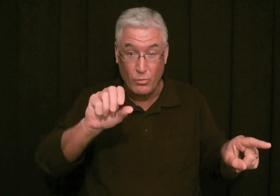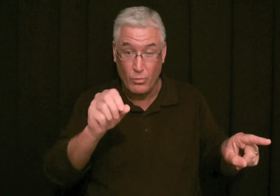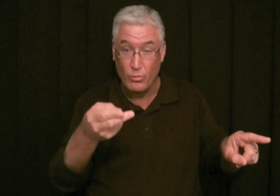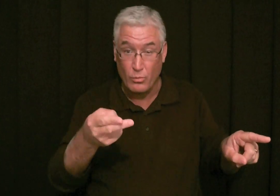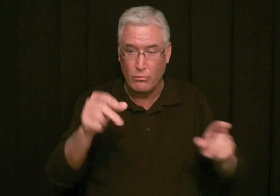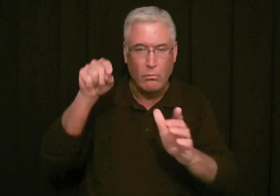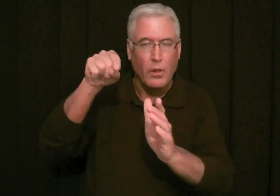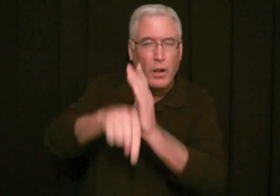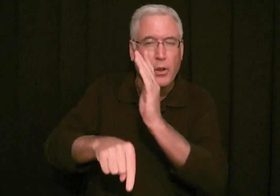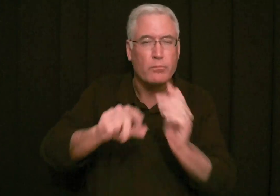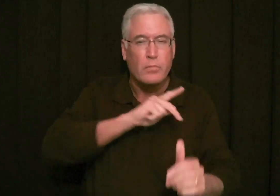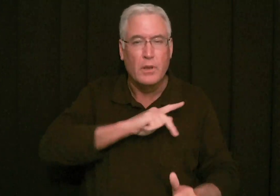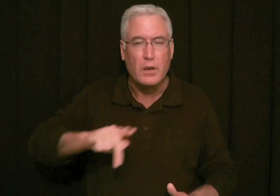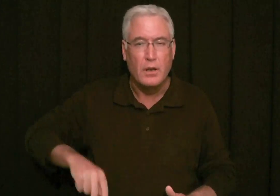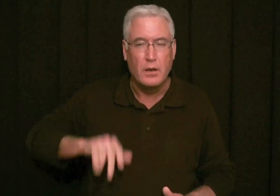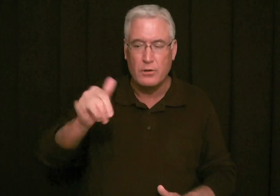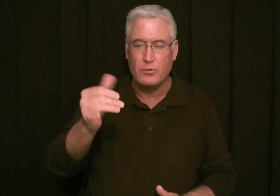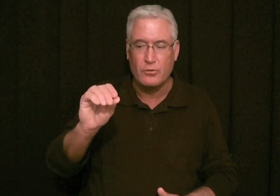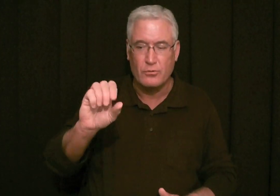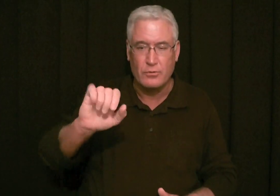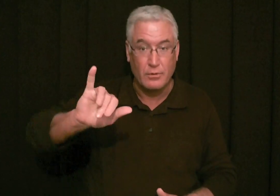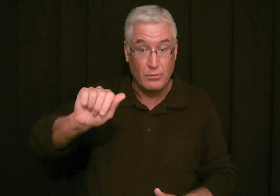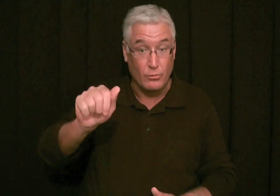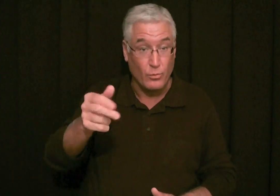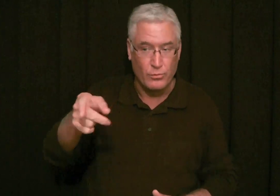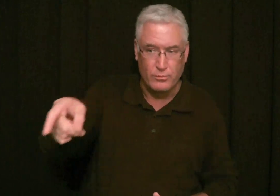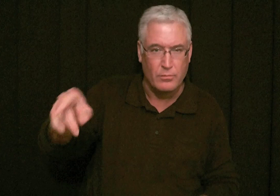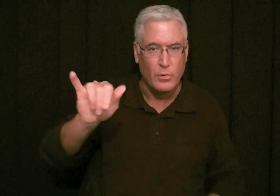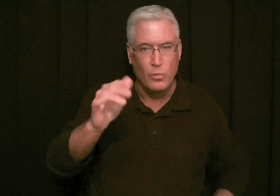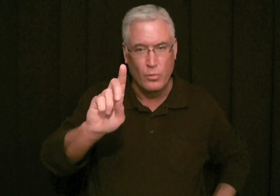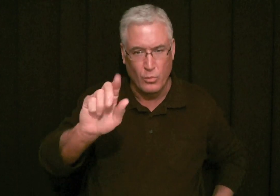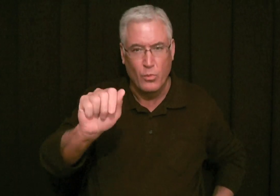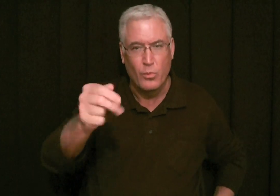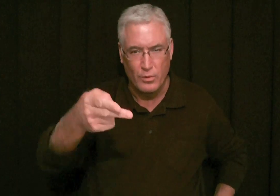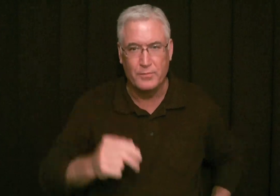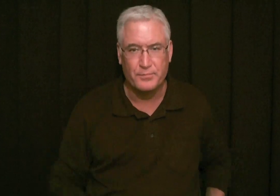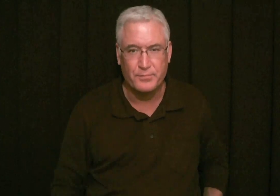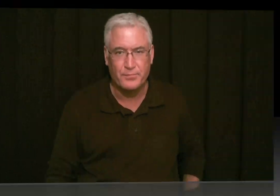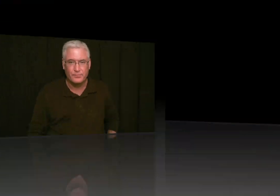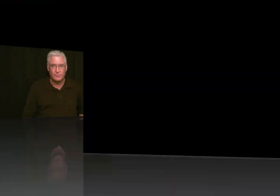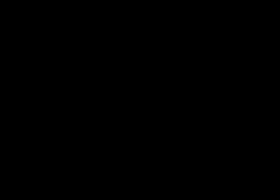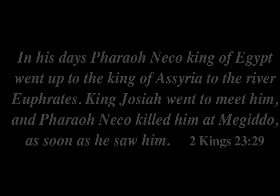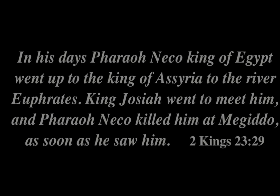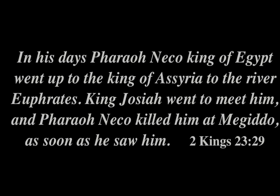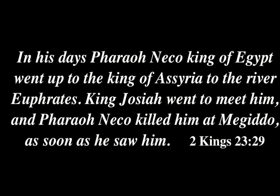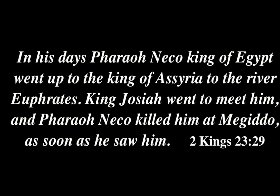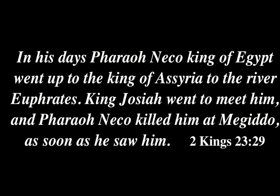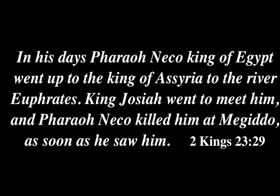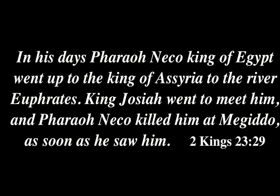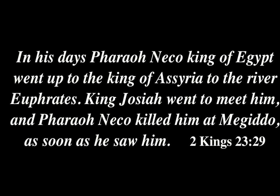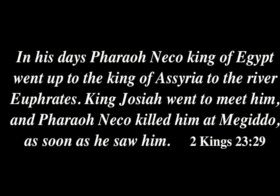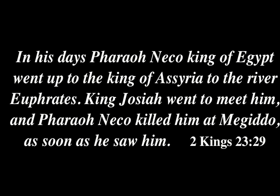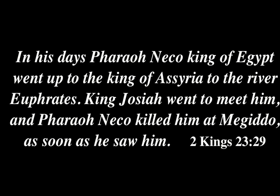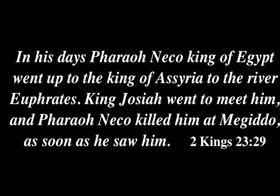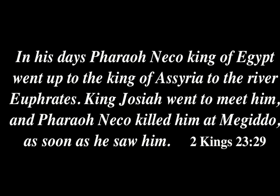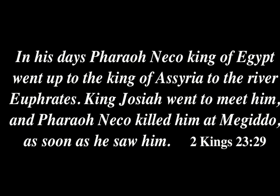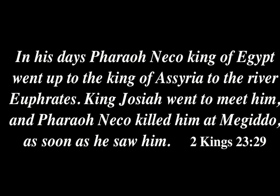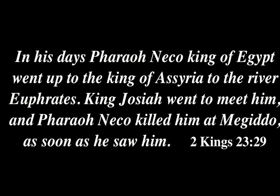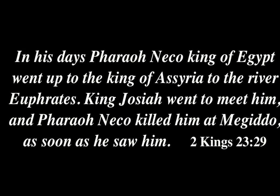Egyptian pharaoh, he killed King Hosea. He was the king of Judah. In his days, Pharaoh Necho,